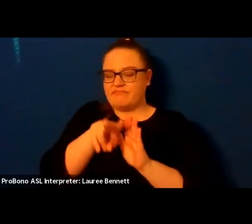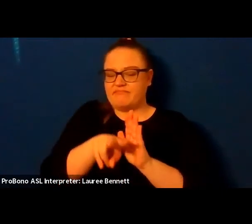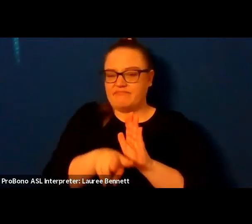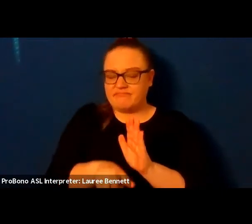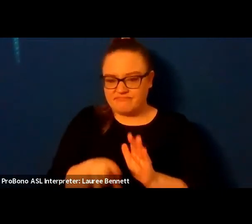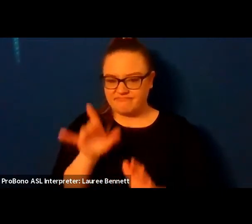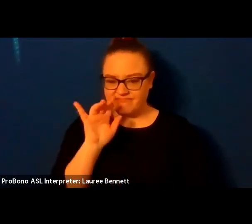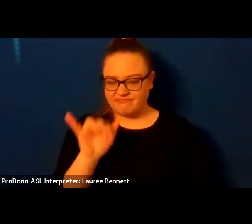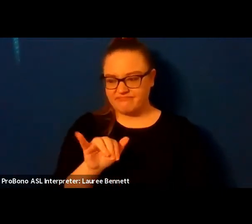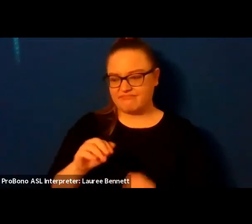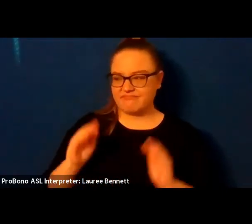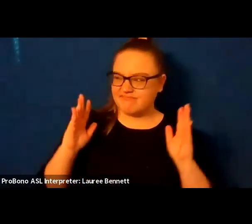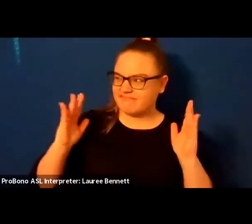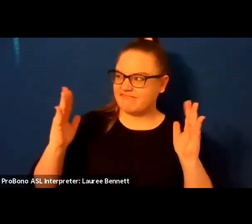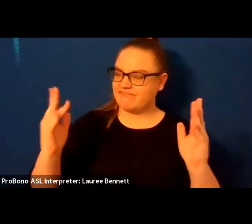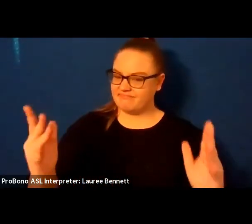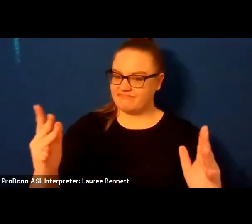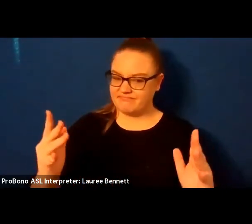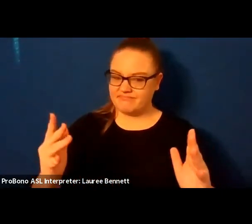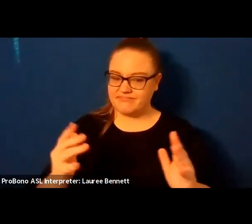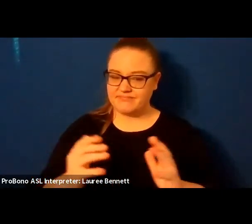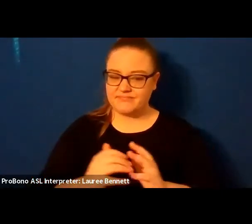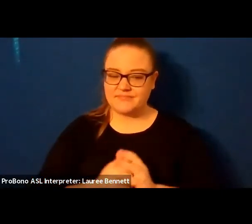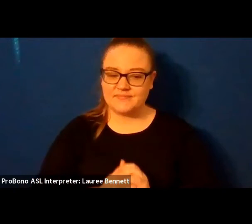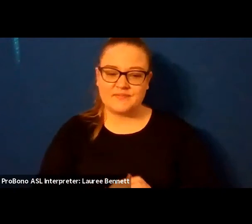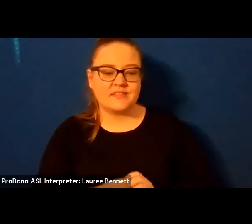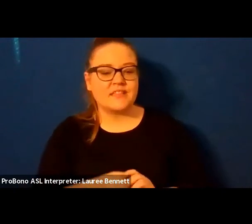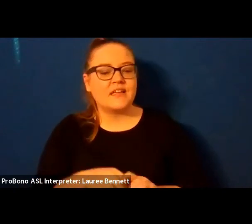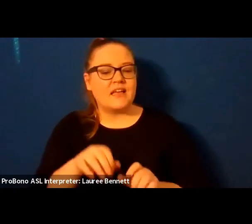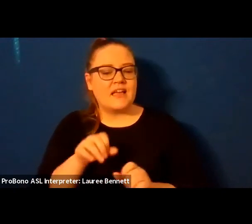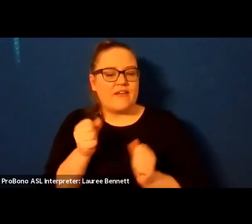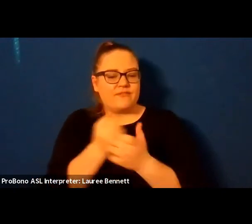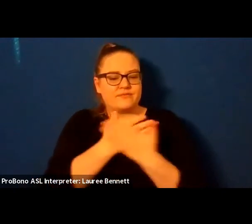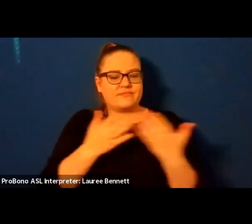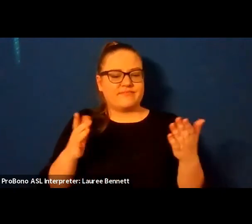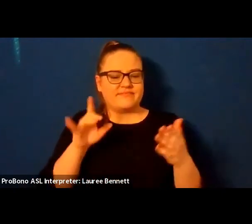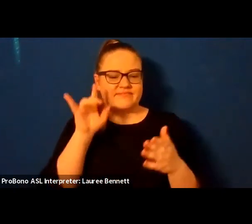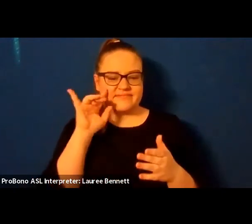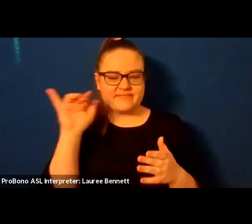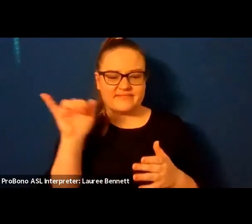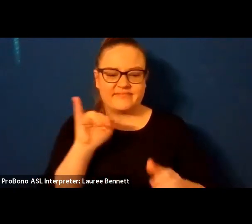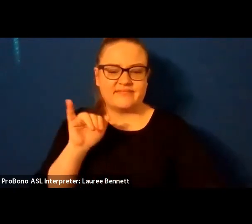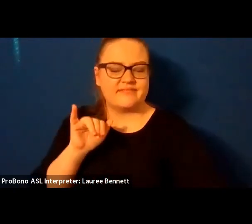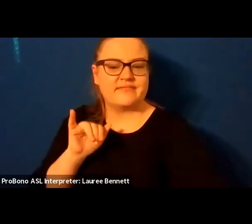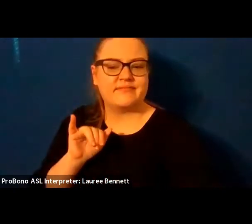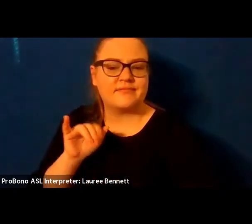blunt syringes hunting out home the vena cava in which i brine a life my flesh